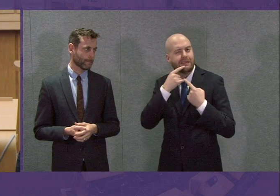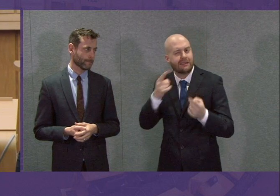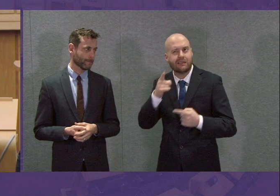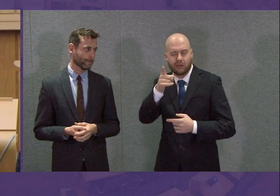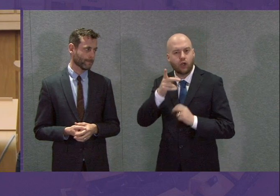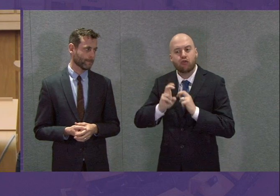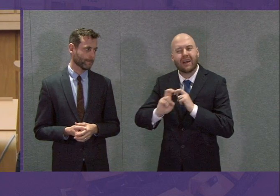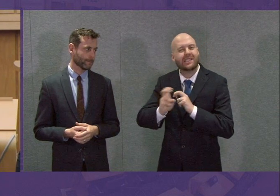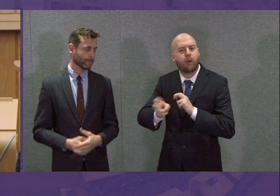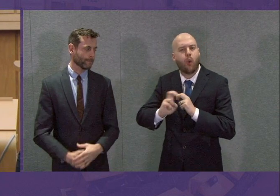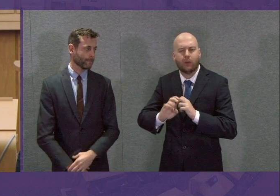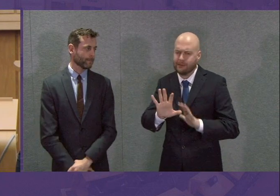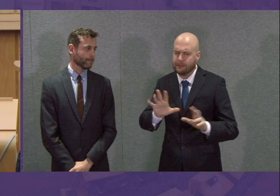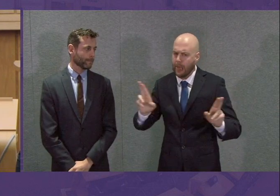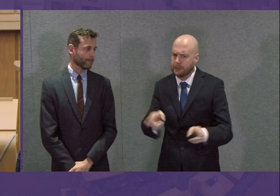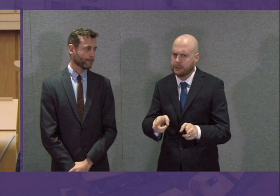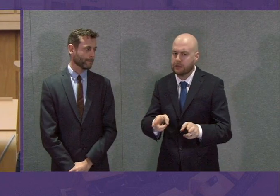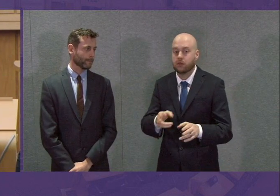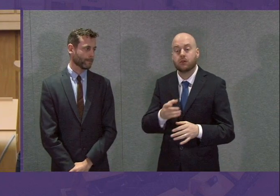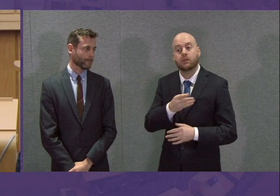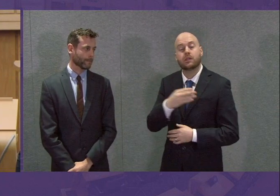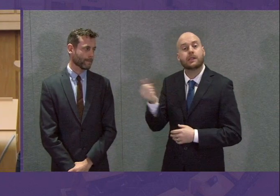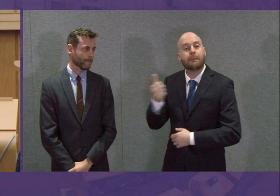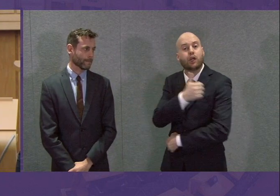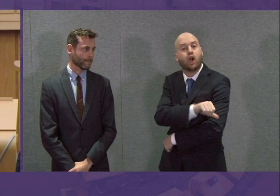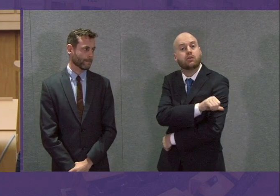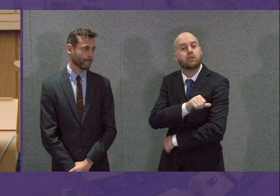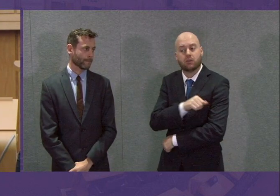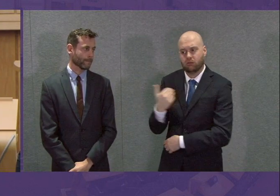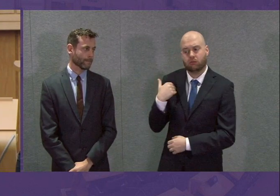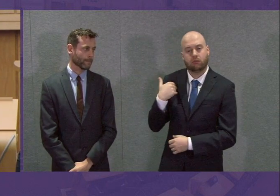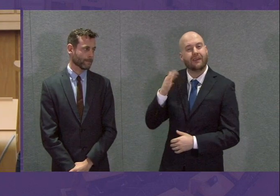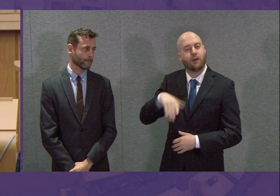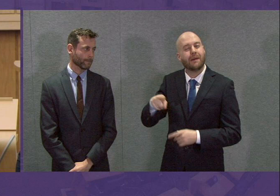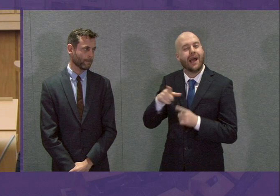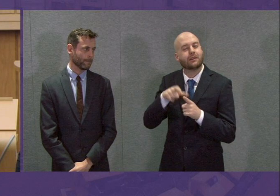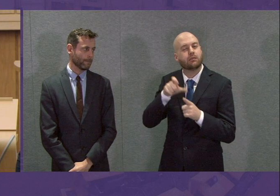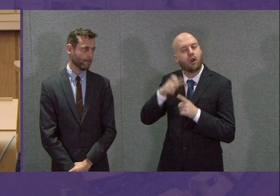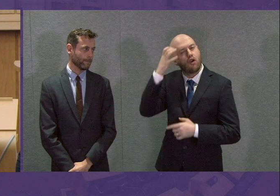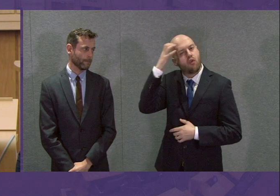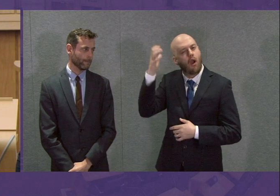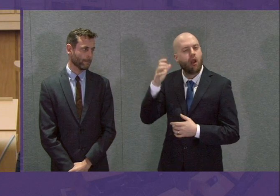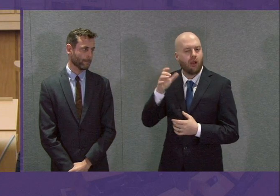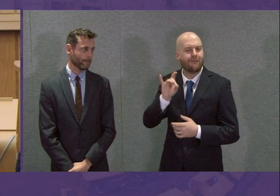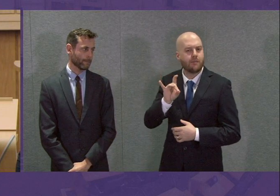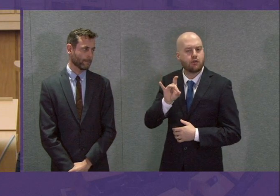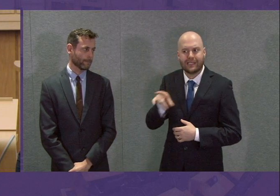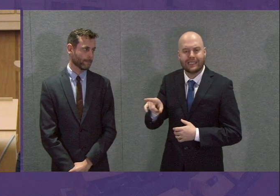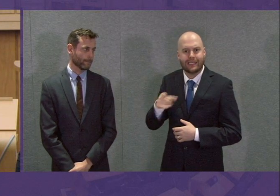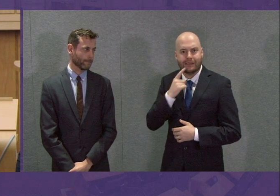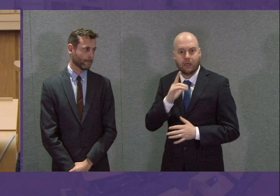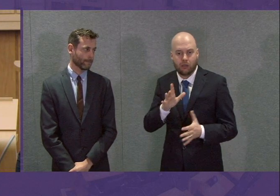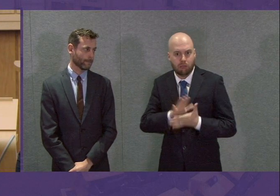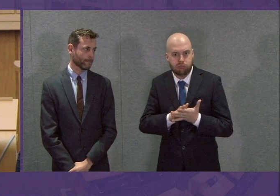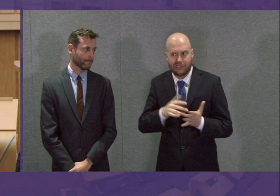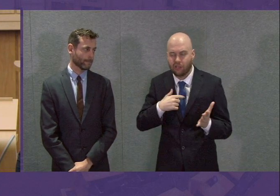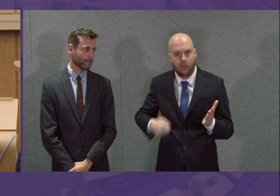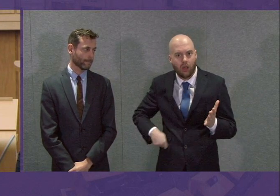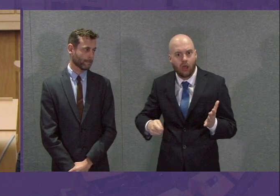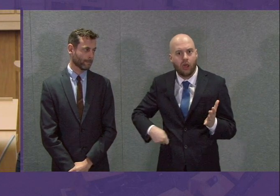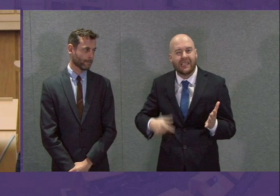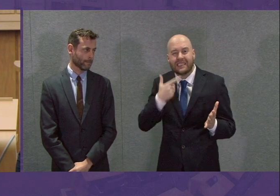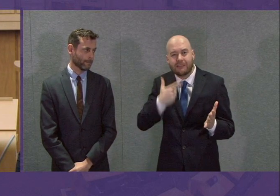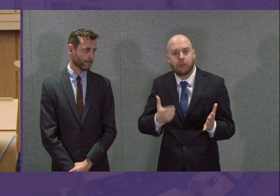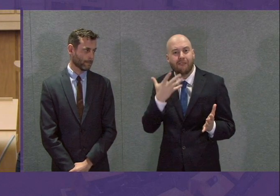contacted me this morning who work at Edinburgh Royal Infirmary to say that that now presents a £7.50 daily parking charge at the